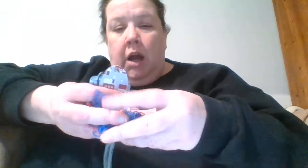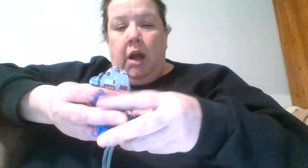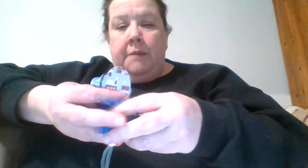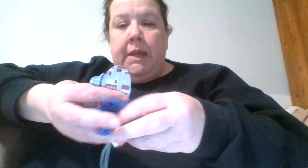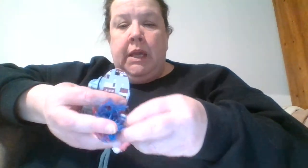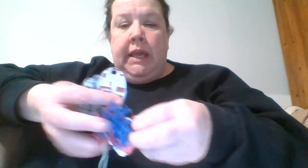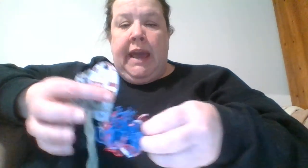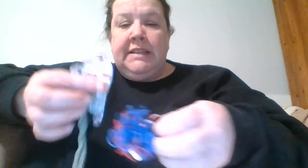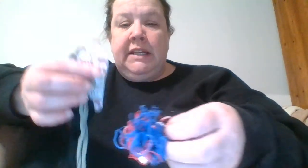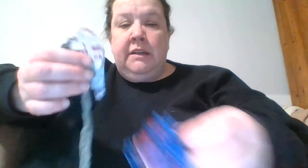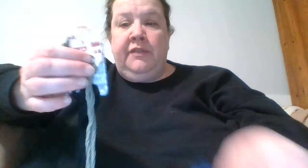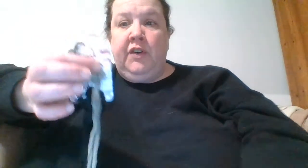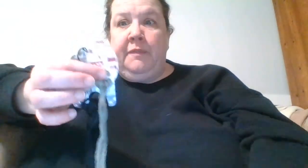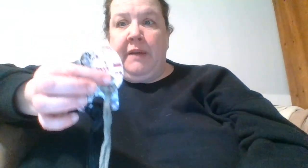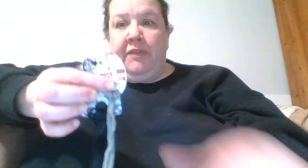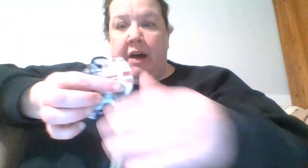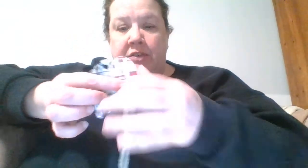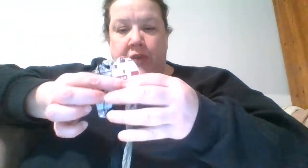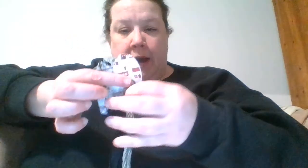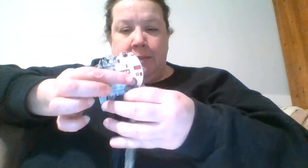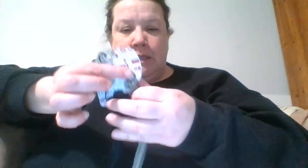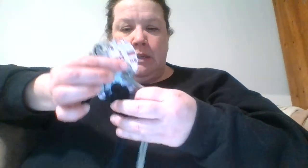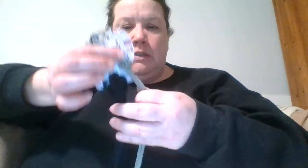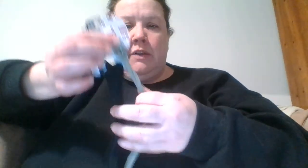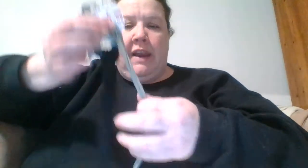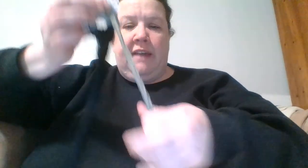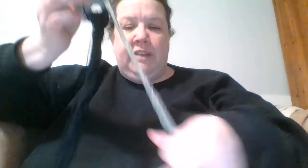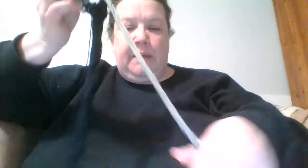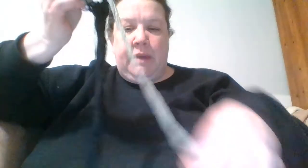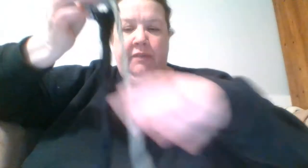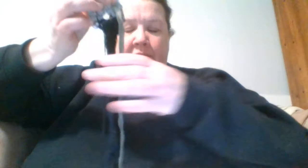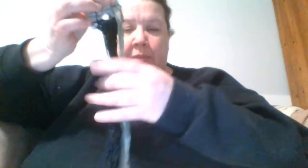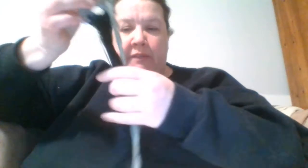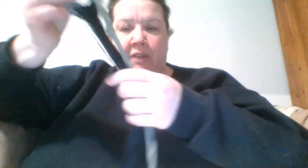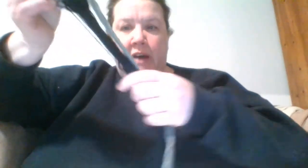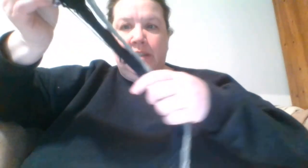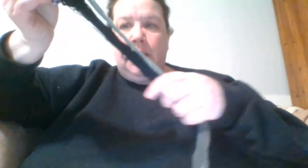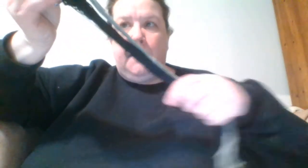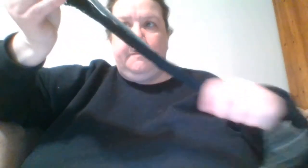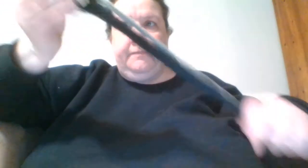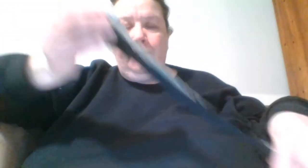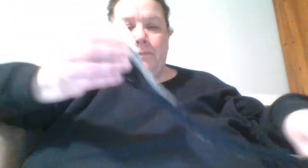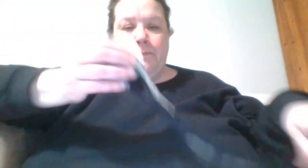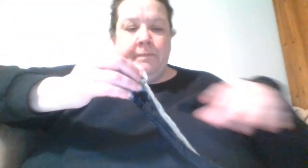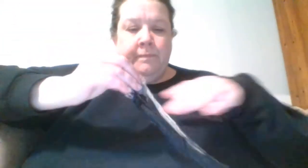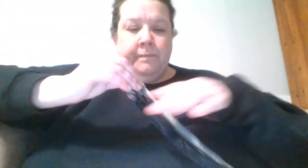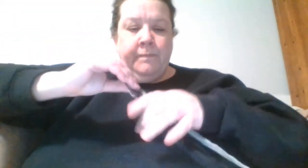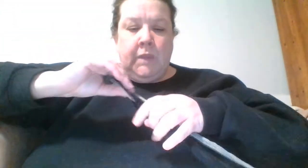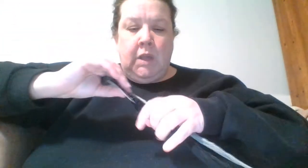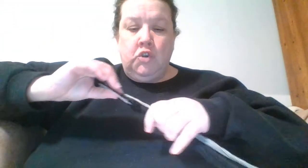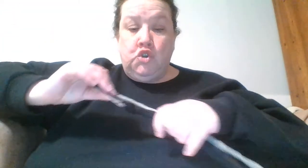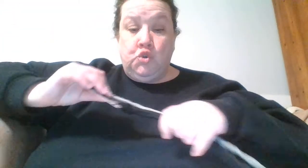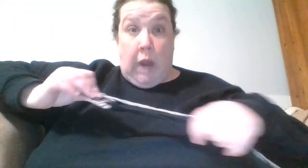um he has eaten a few of my floss drops so then I have to let my my floss um dry